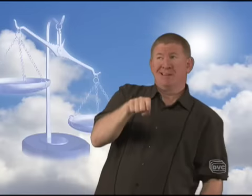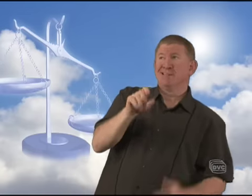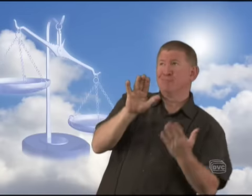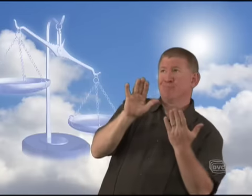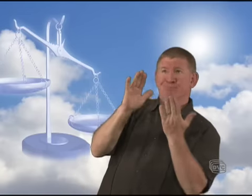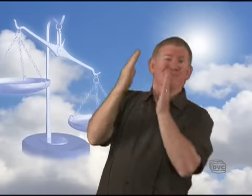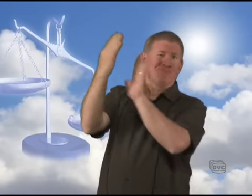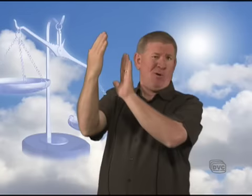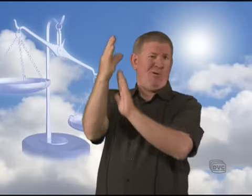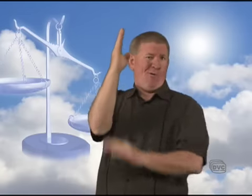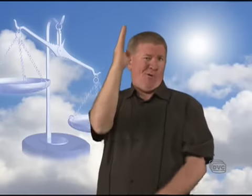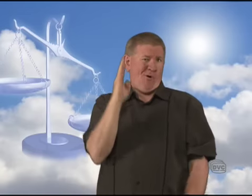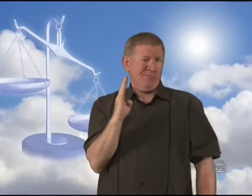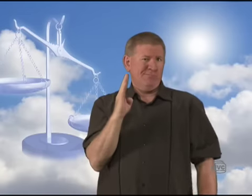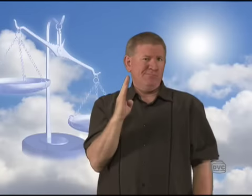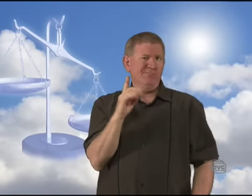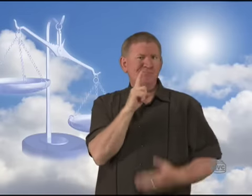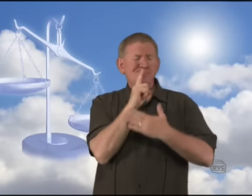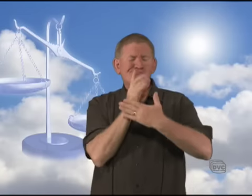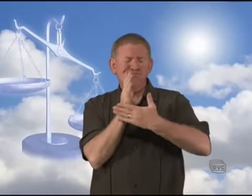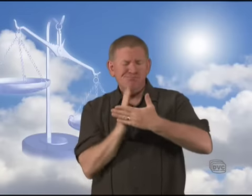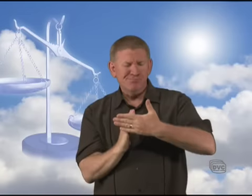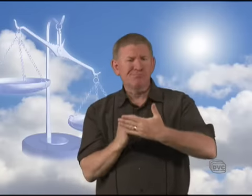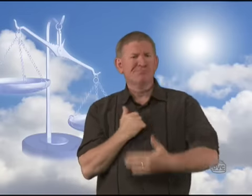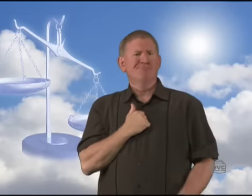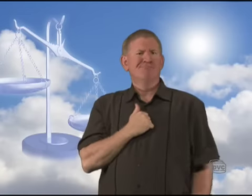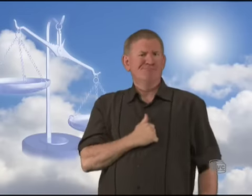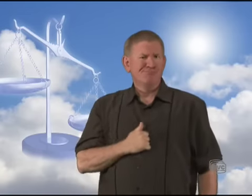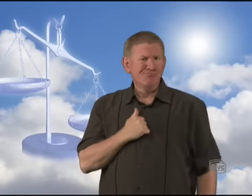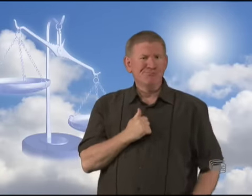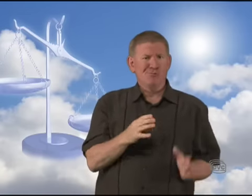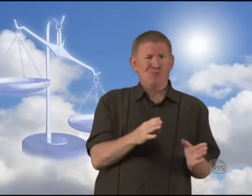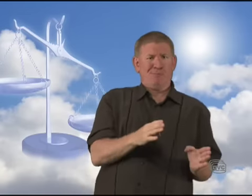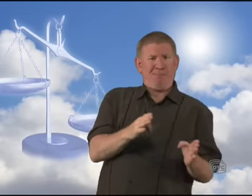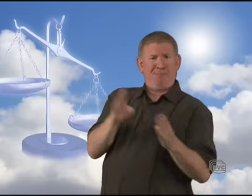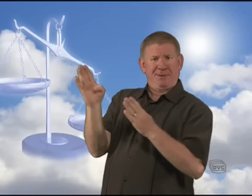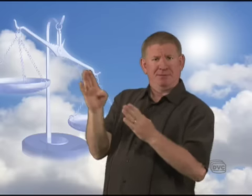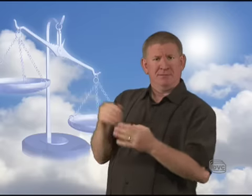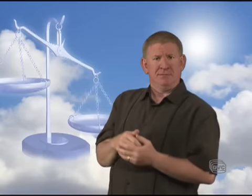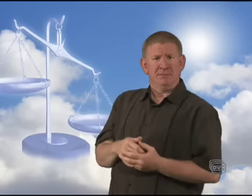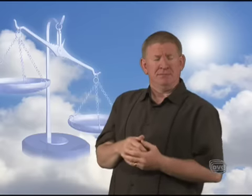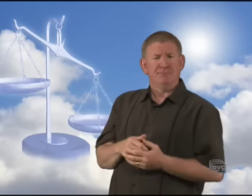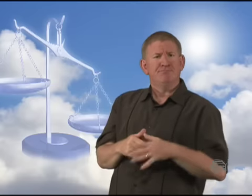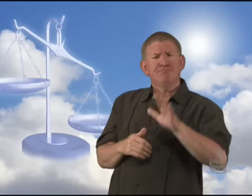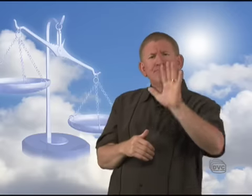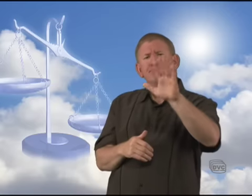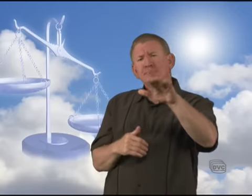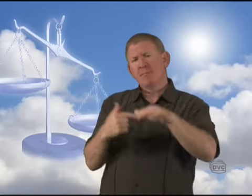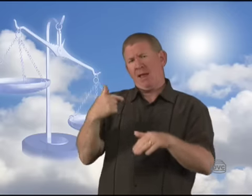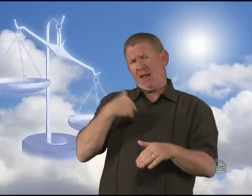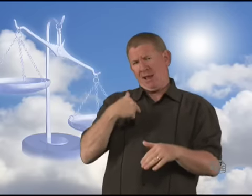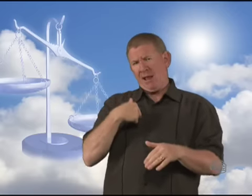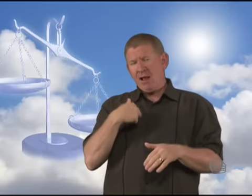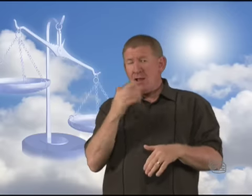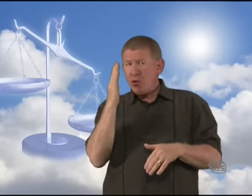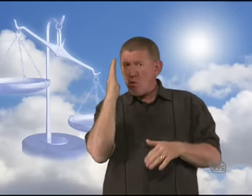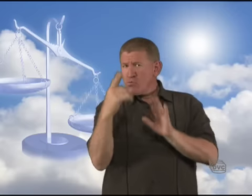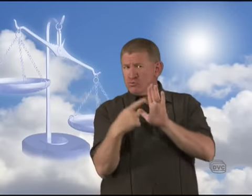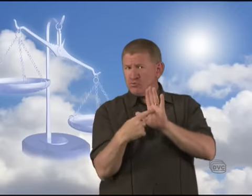You realize you're going to have to stand before God and you understand you have to be sorry for your sins and change. But